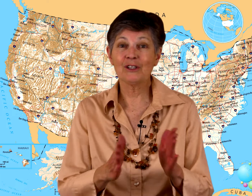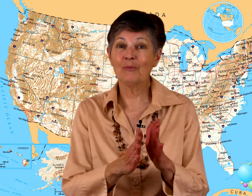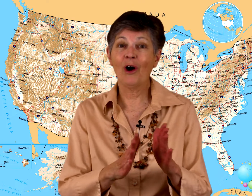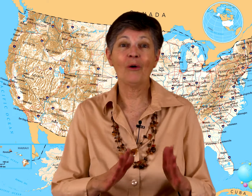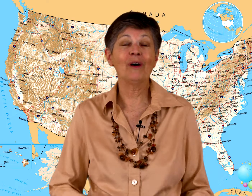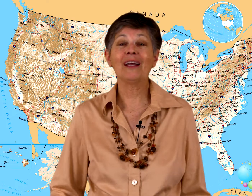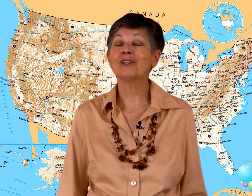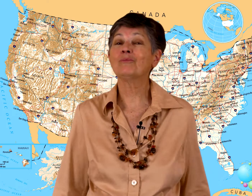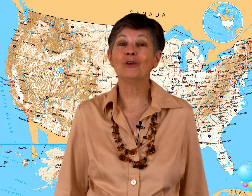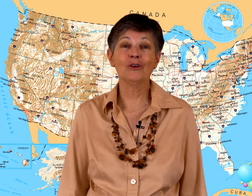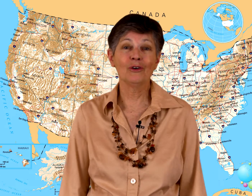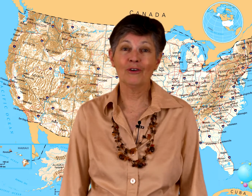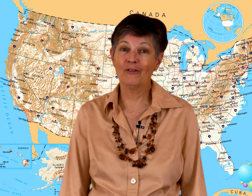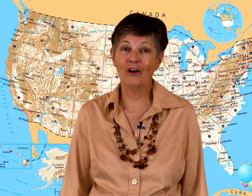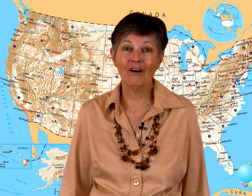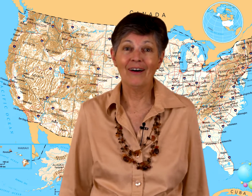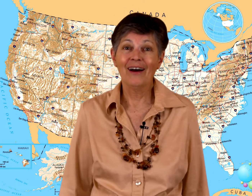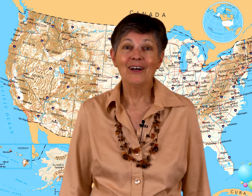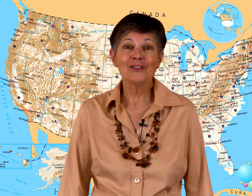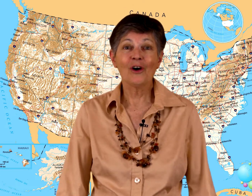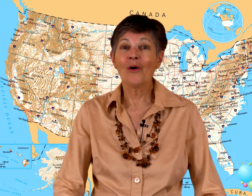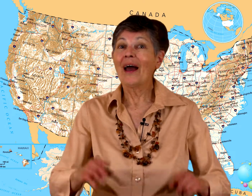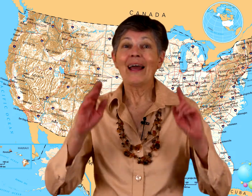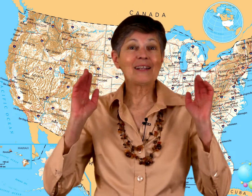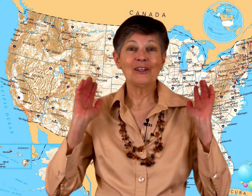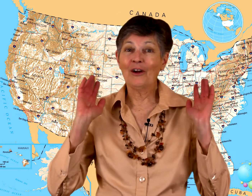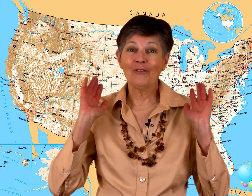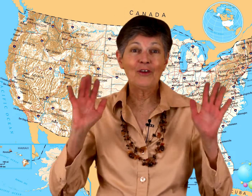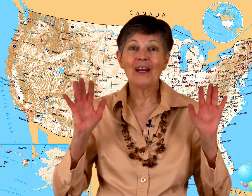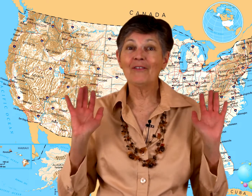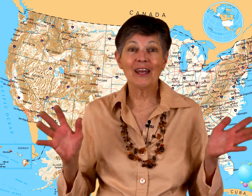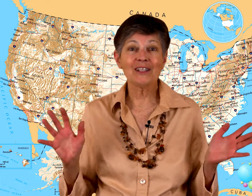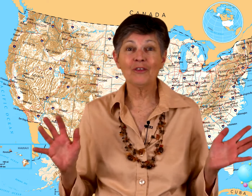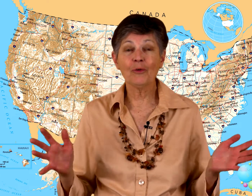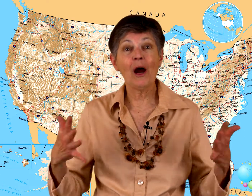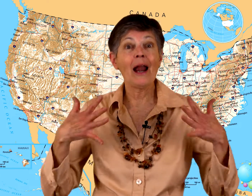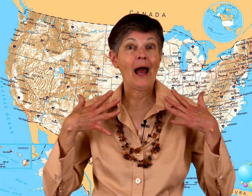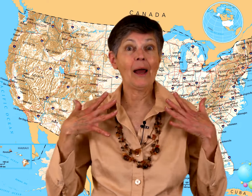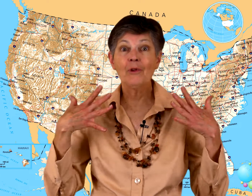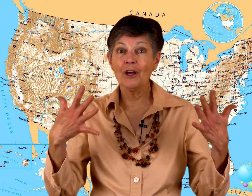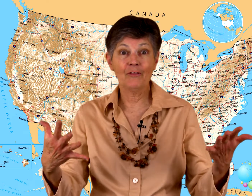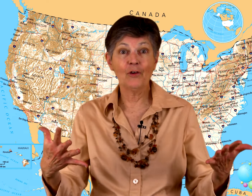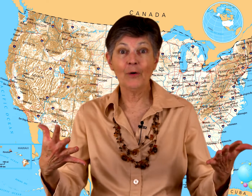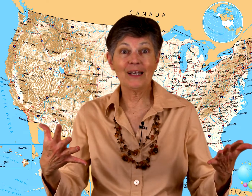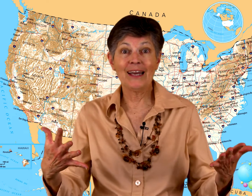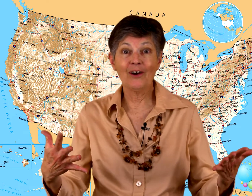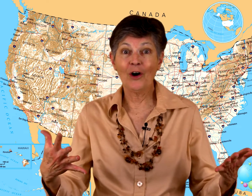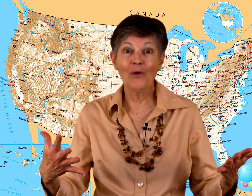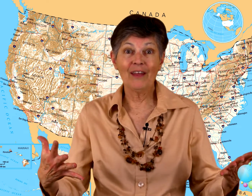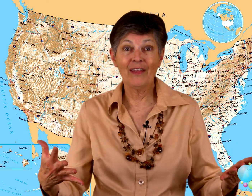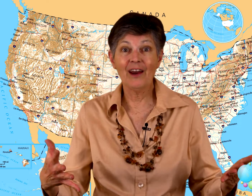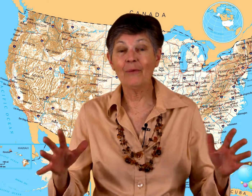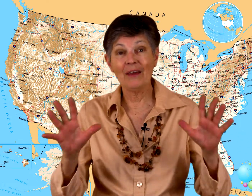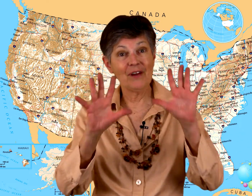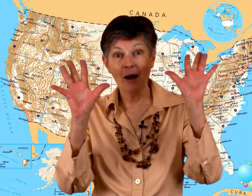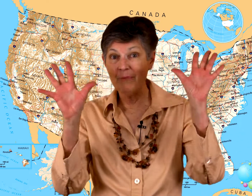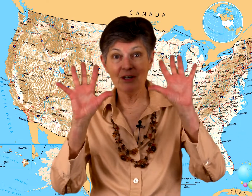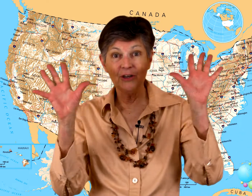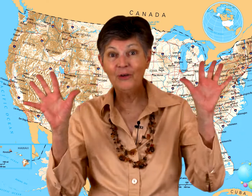small but it's beautiful. So you know if you can ever get to Vermont I'm looking forward to get going there. We've not been to New